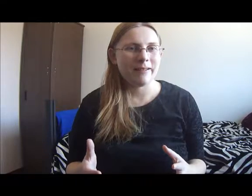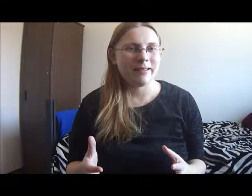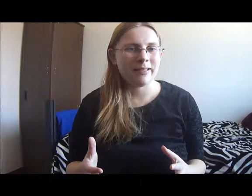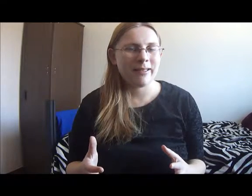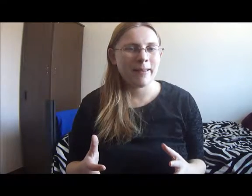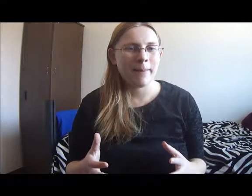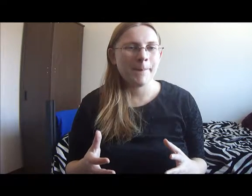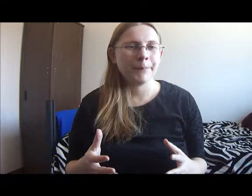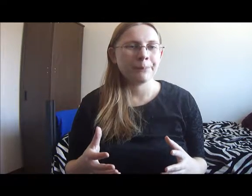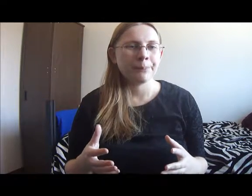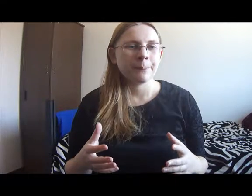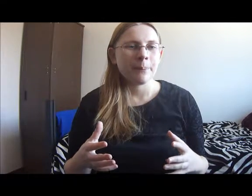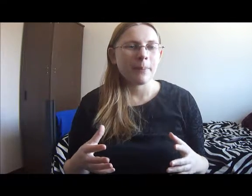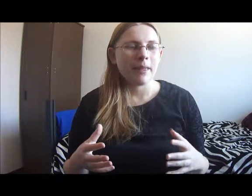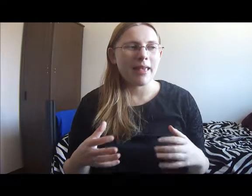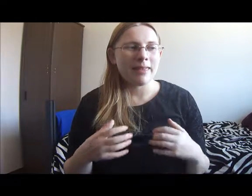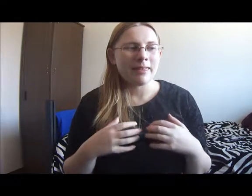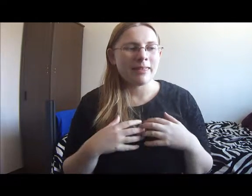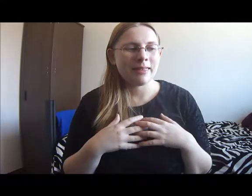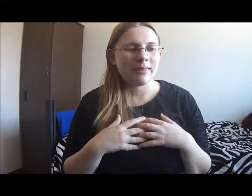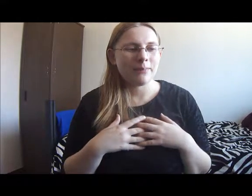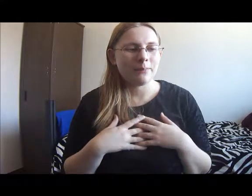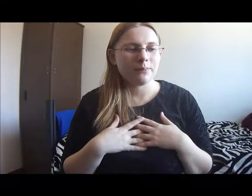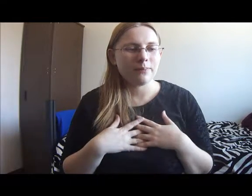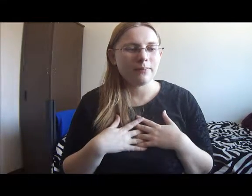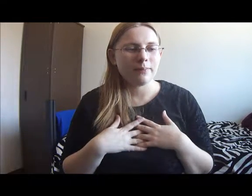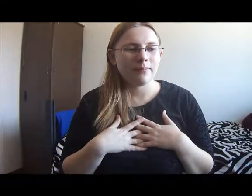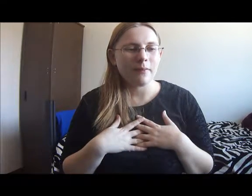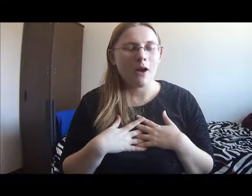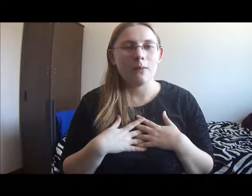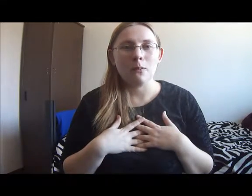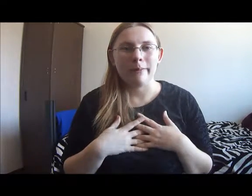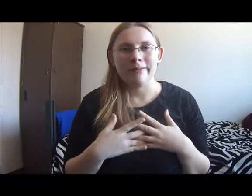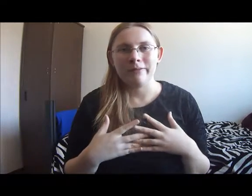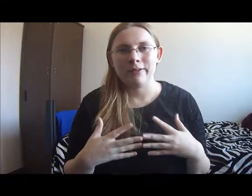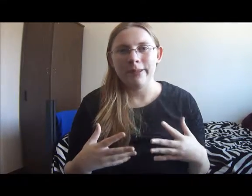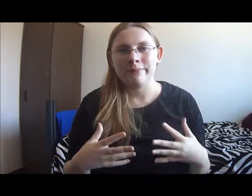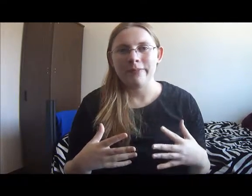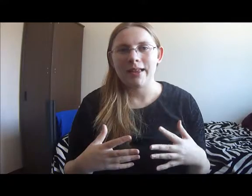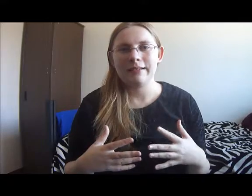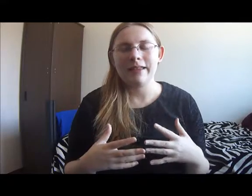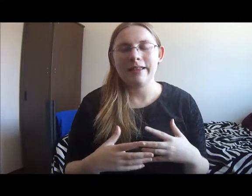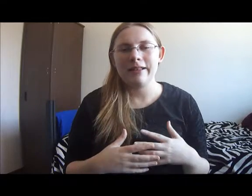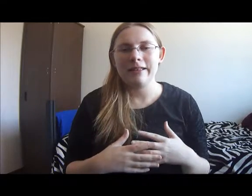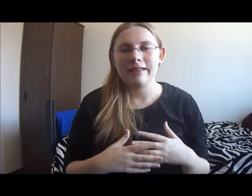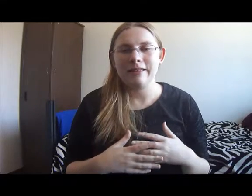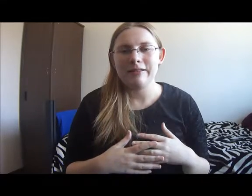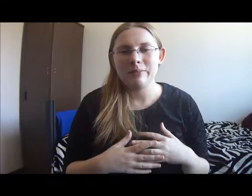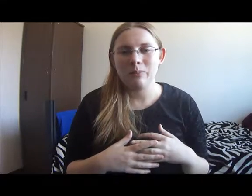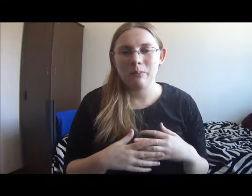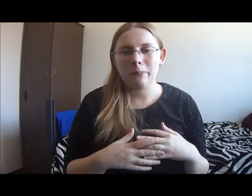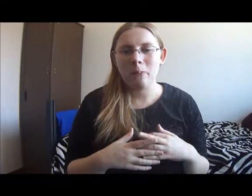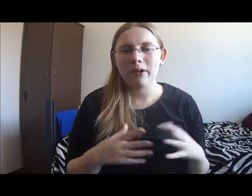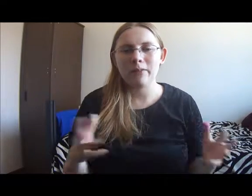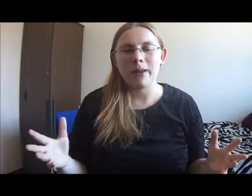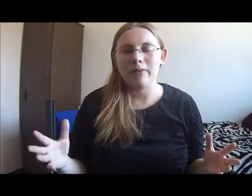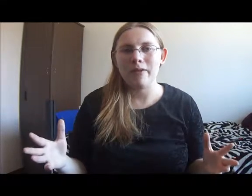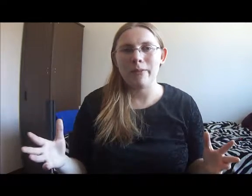is heartwarming for me. It is one of my favorite